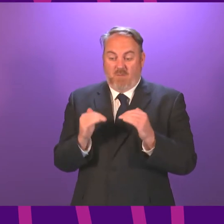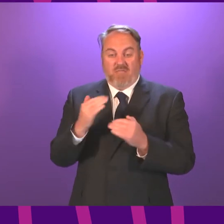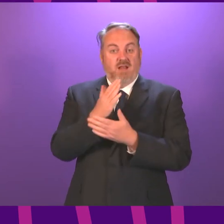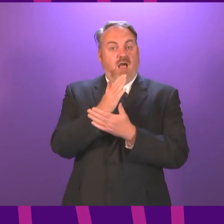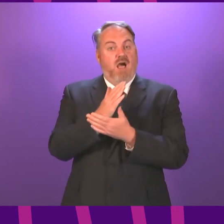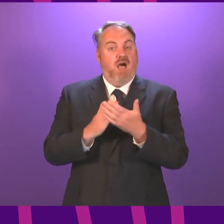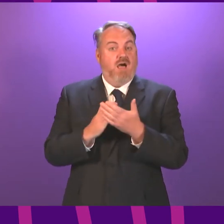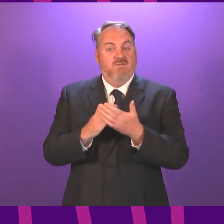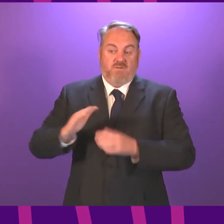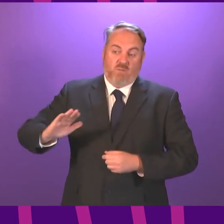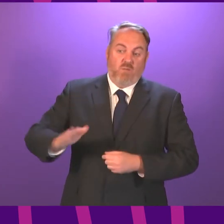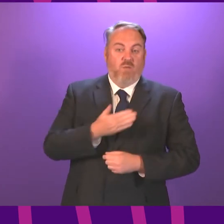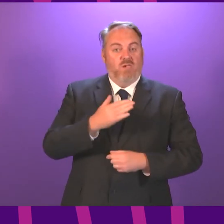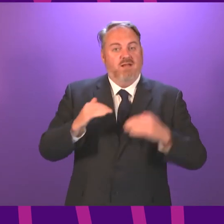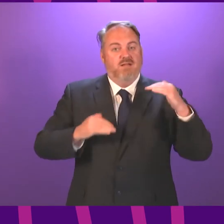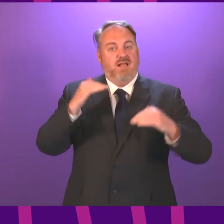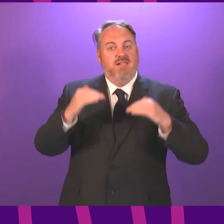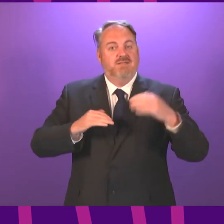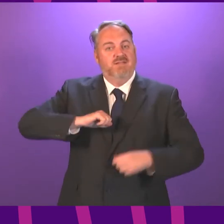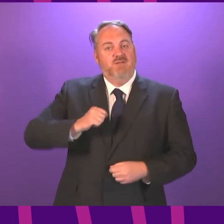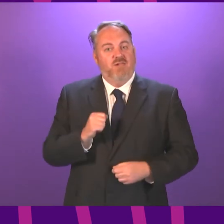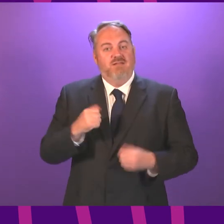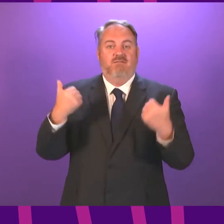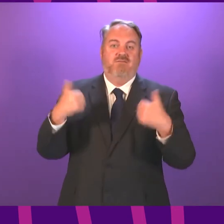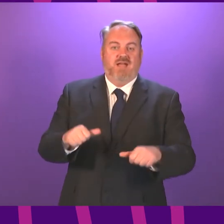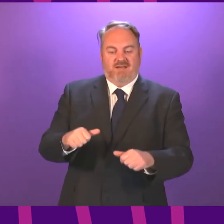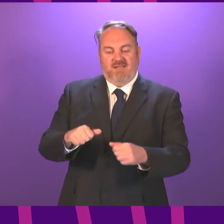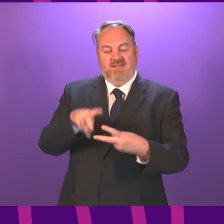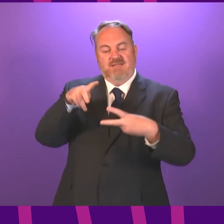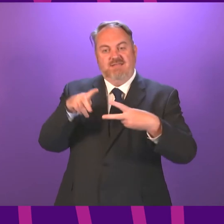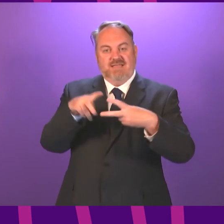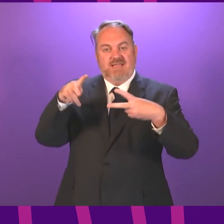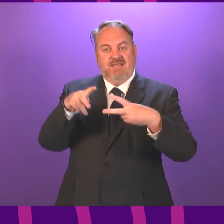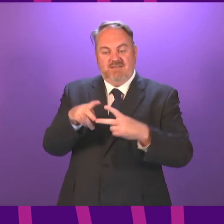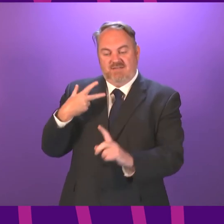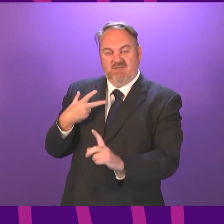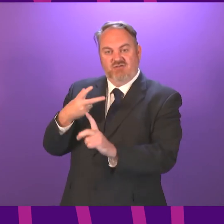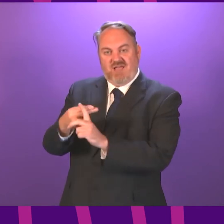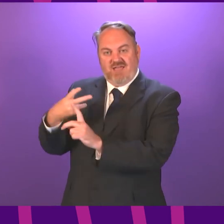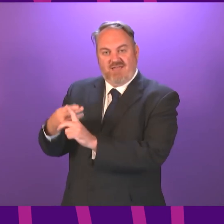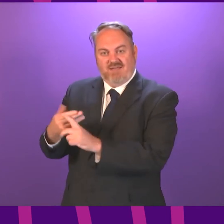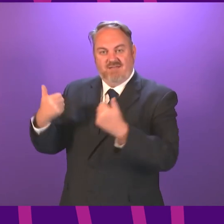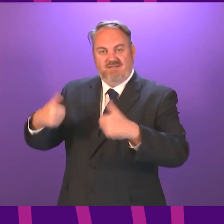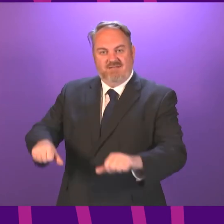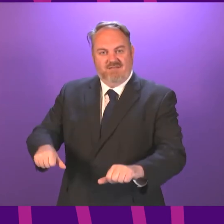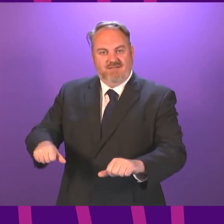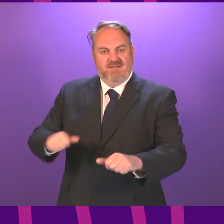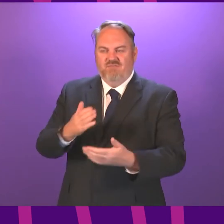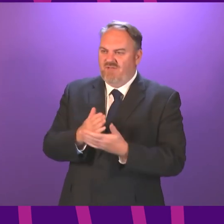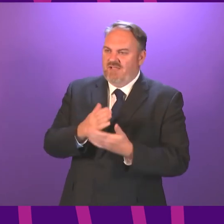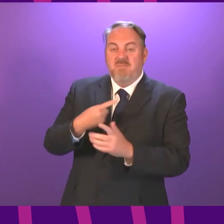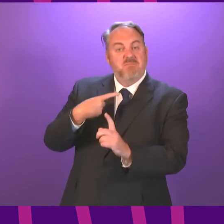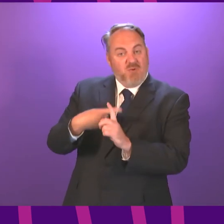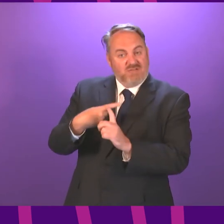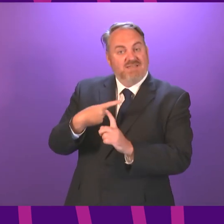is now fully vaccinated with two doses. These are significant and I think they are really heartening milestones.